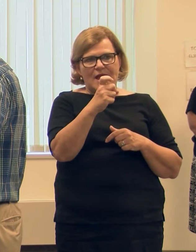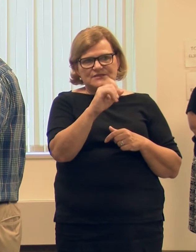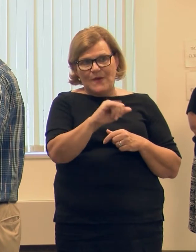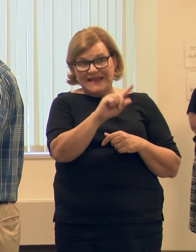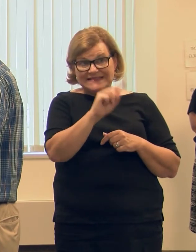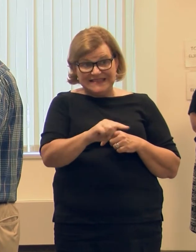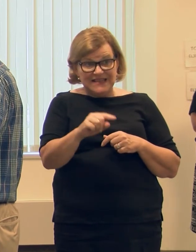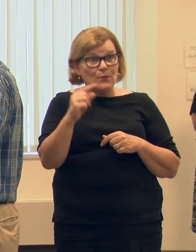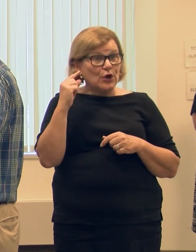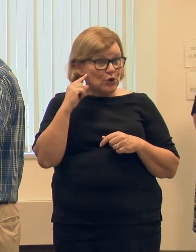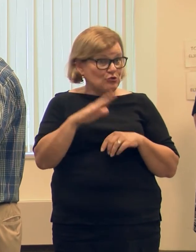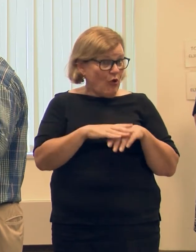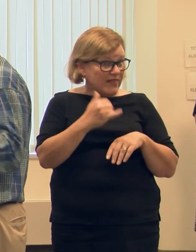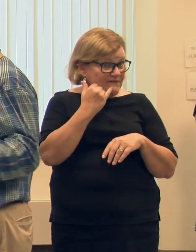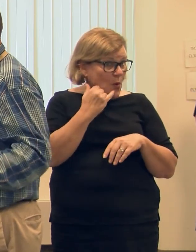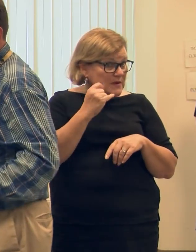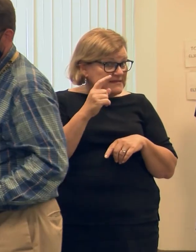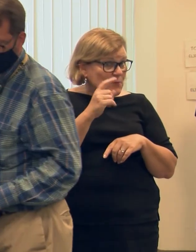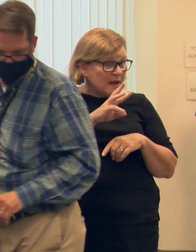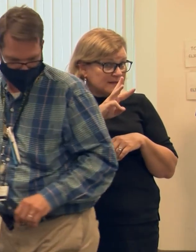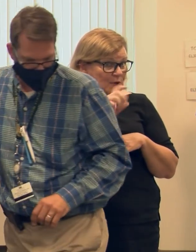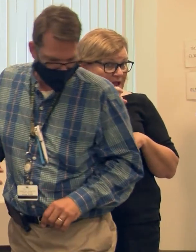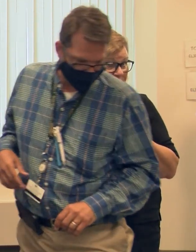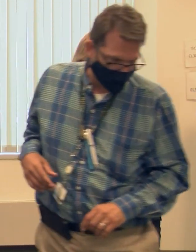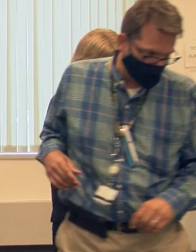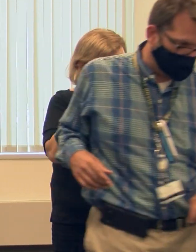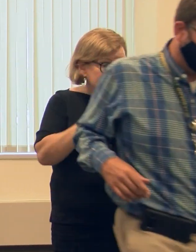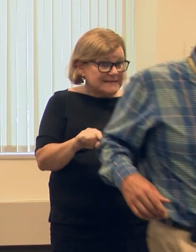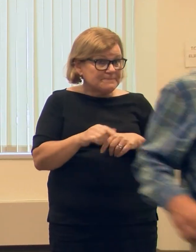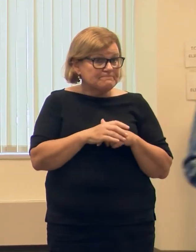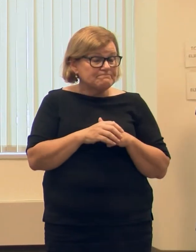WXYZ, we heard, was on the phone. Is there anyone from WXYZ?